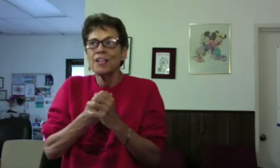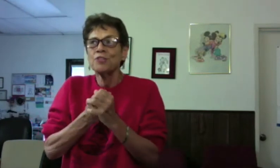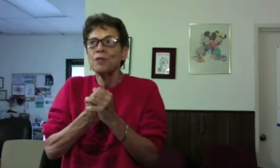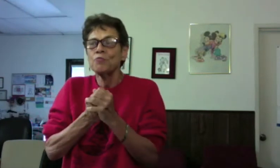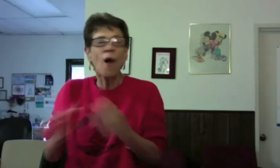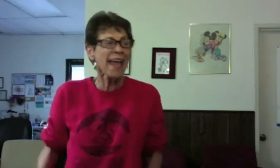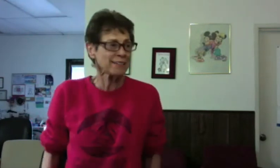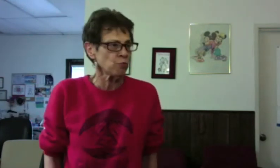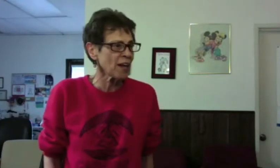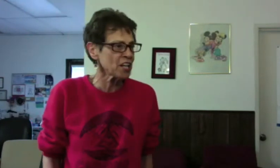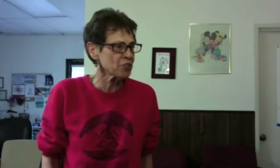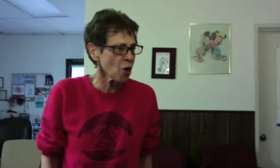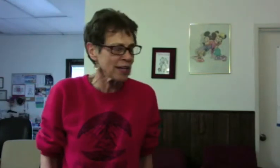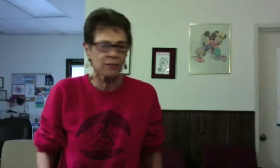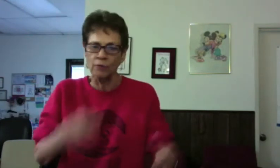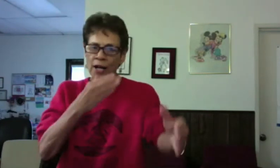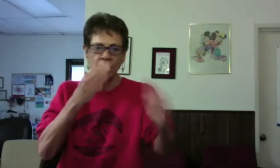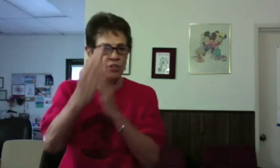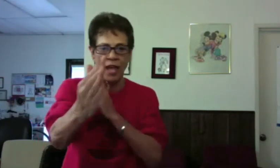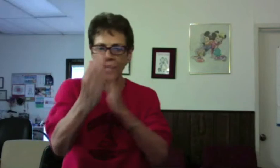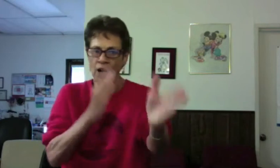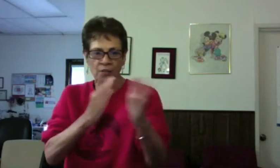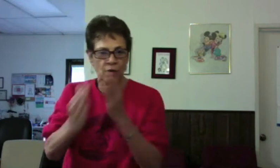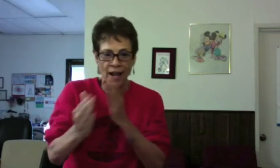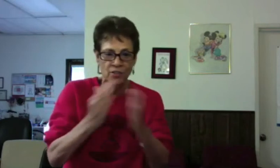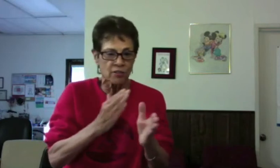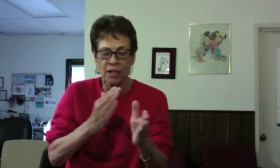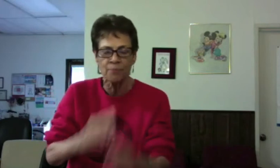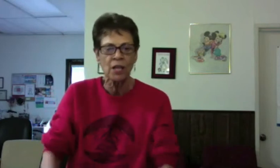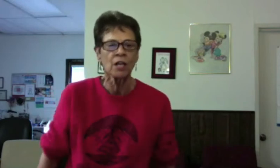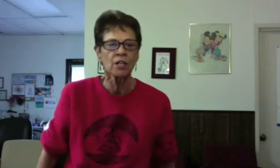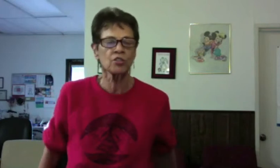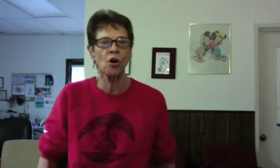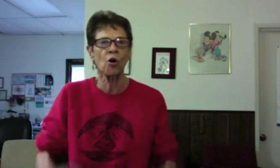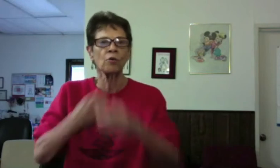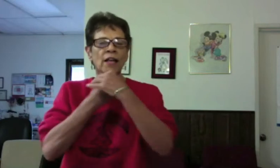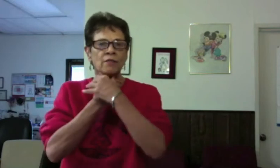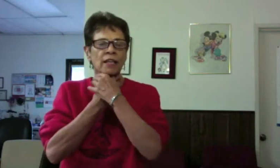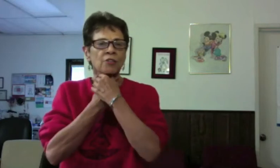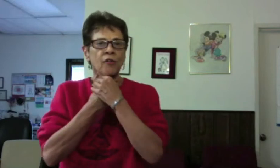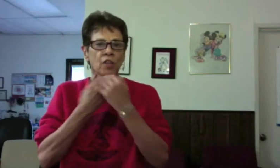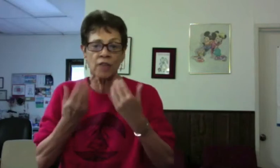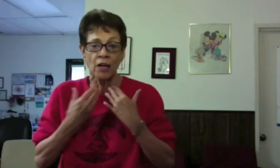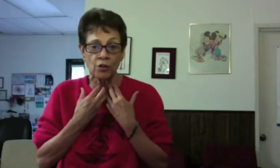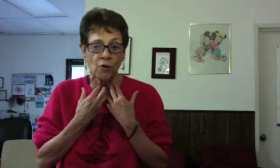it's really, wait, what are you doing? Right? There's that contrast in there. Mm-hmm. So, and again, you could say, that hurt your voice.